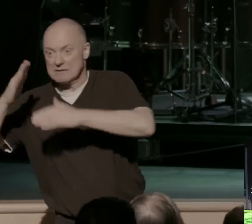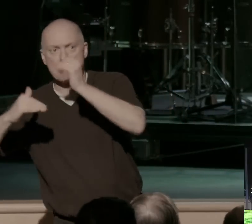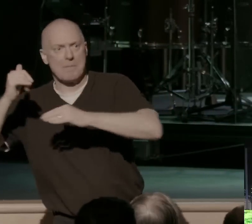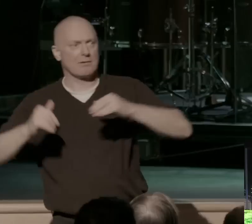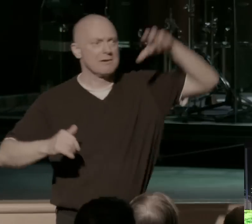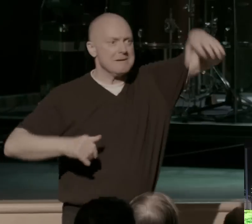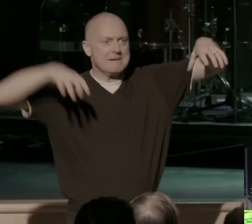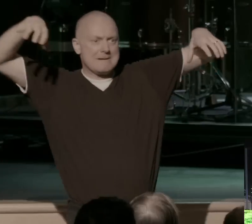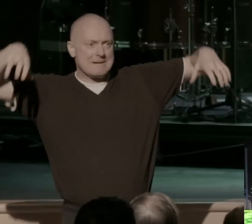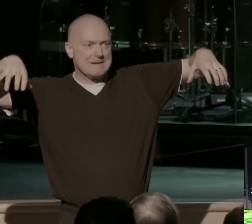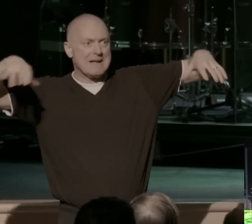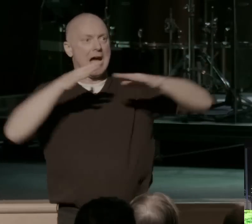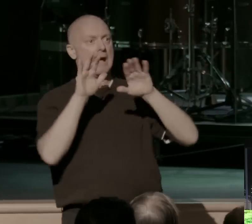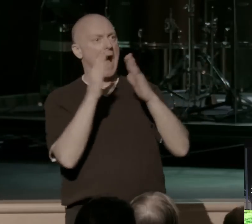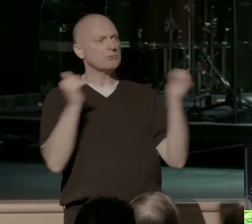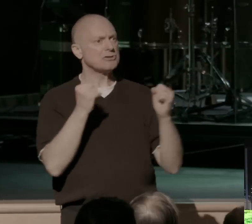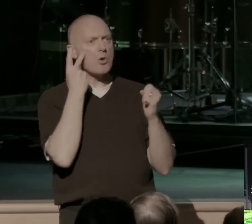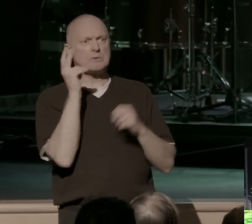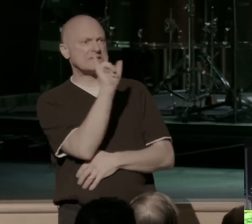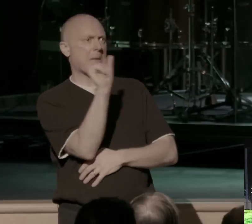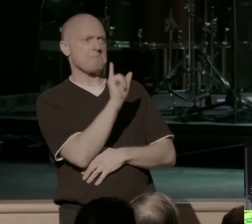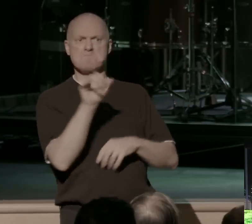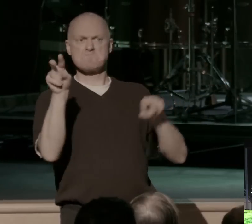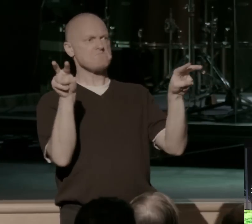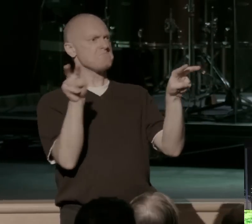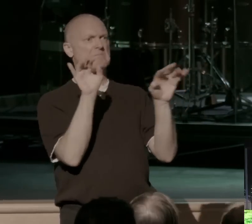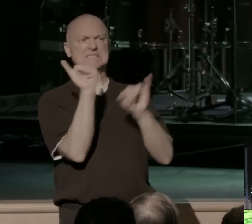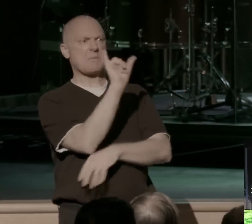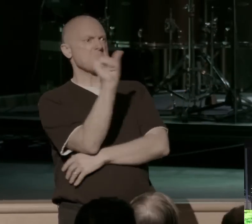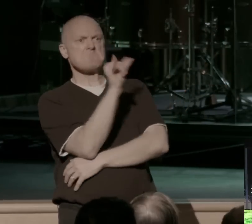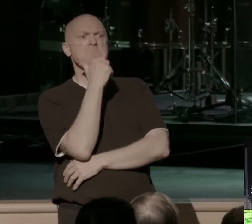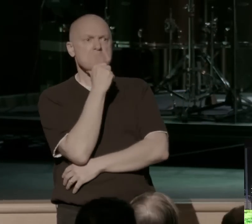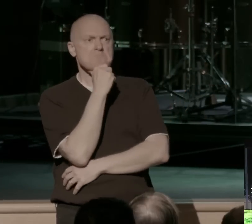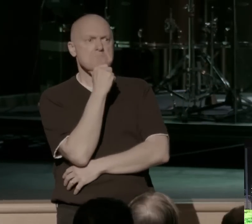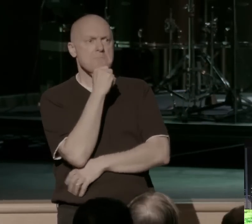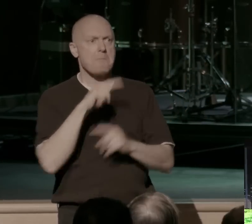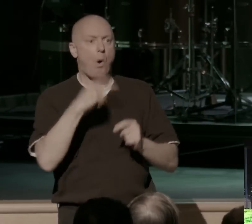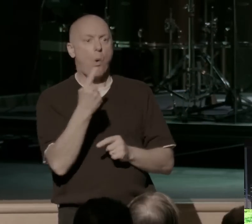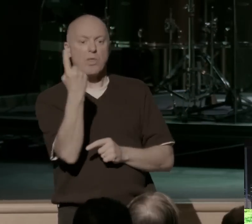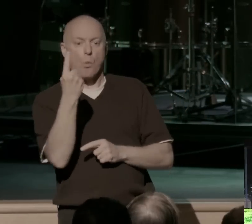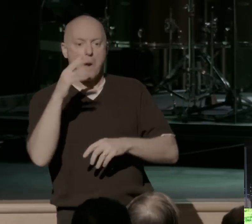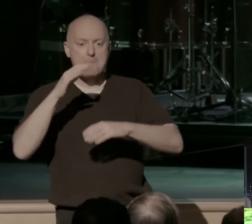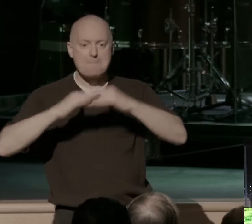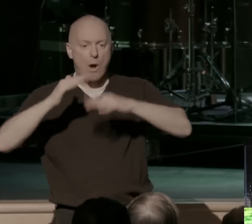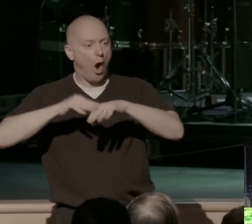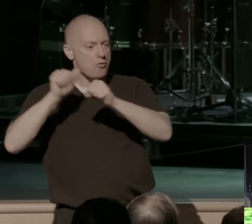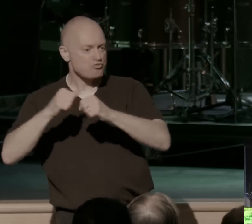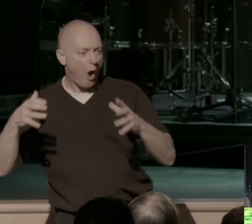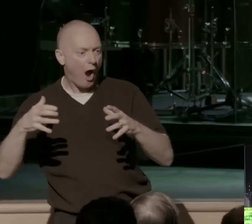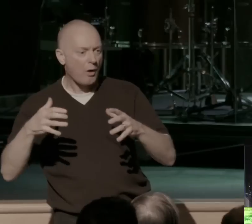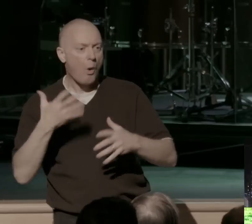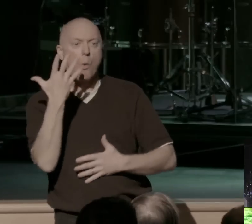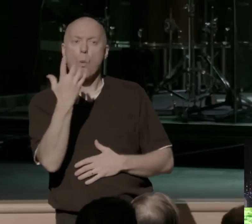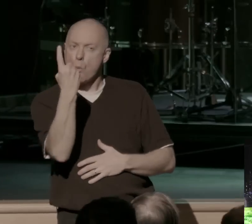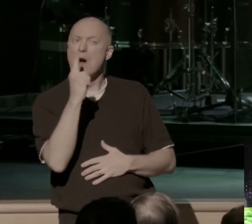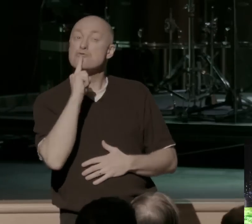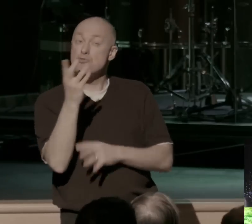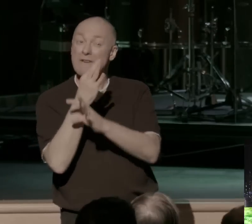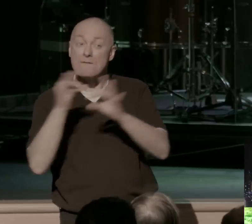on the outside, they both look the same. But only one was built on the rock. Only one was truly free. My question is,